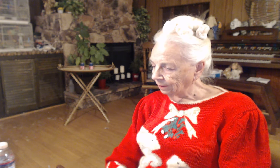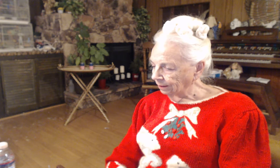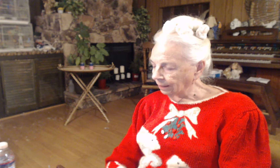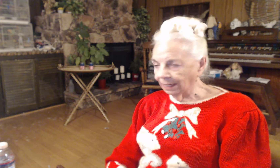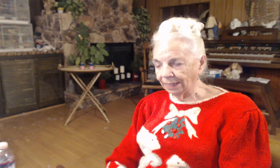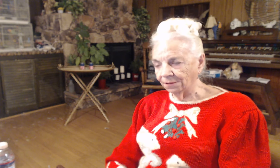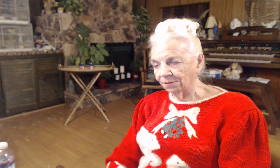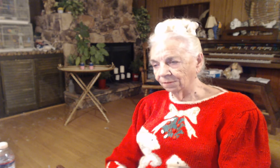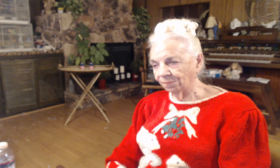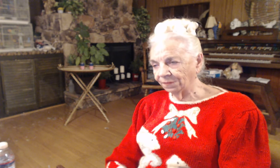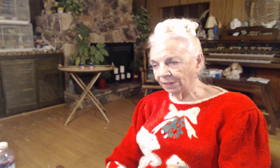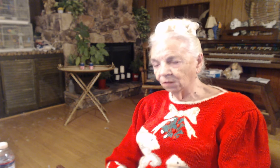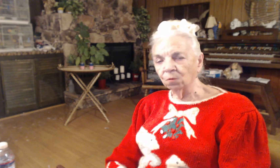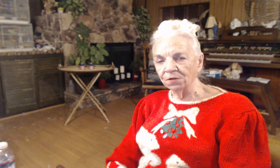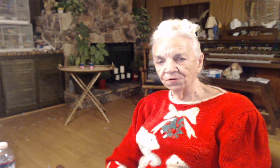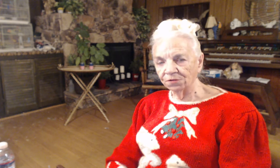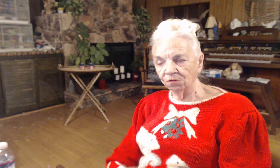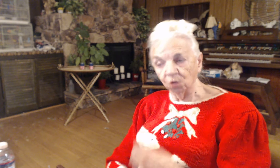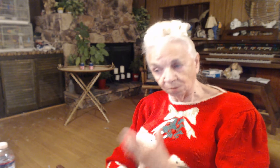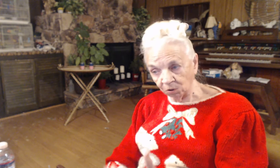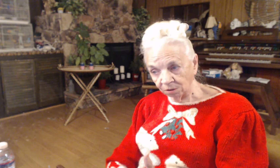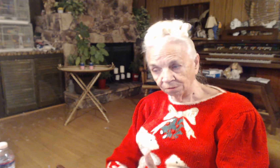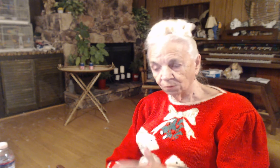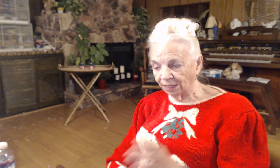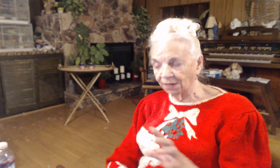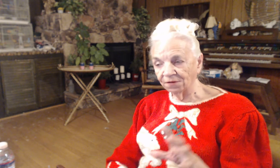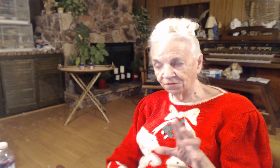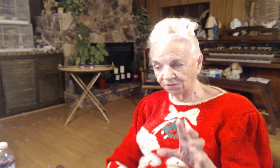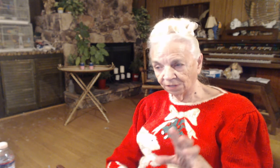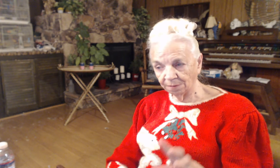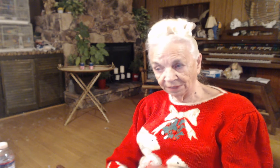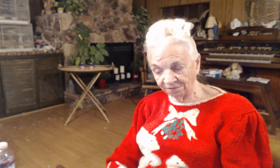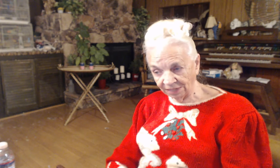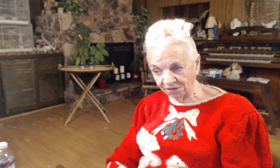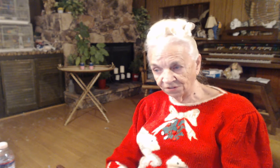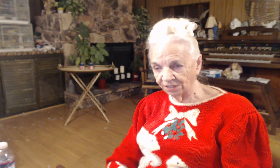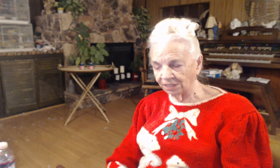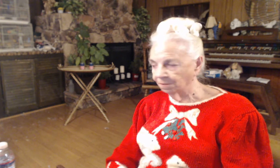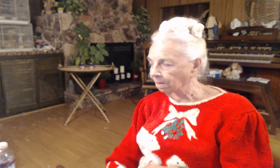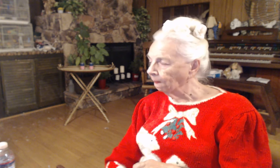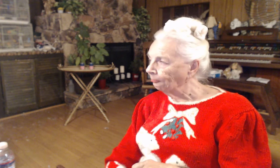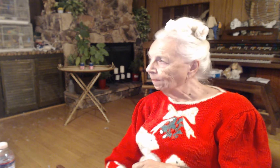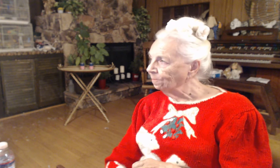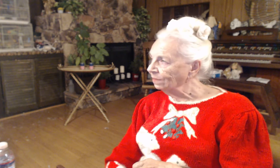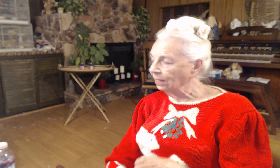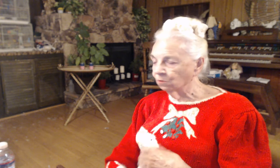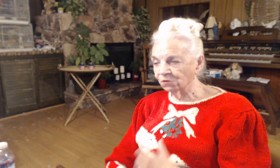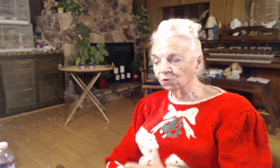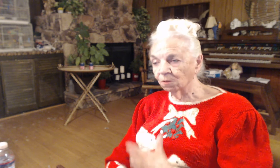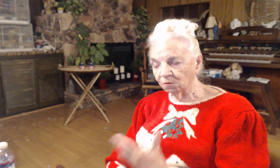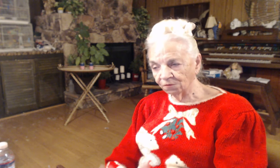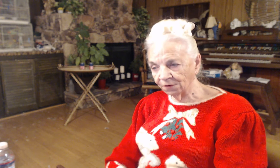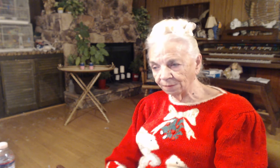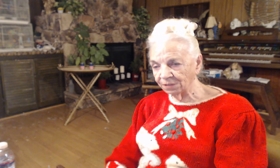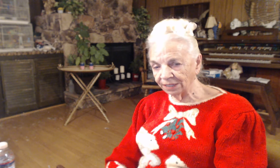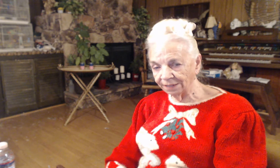And it was normal. We had this, I believe, last Sunday. It was normal for them to give